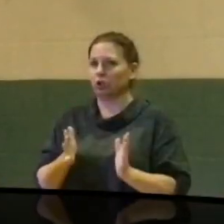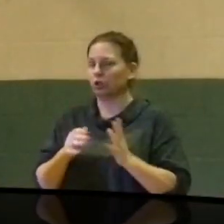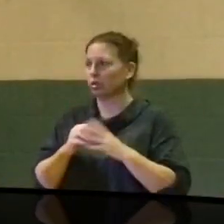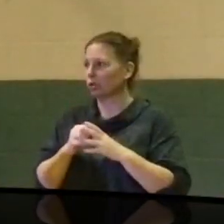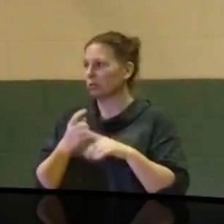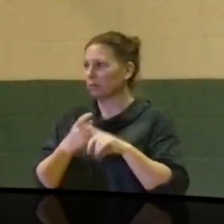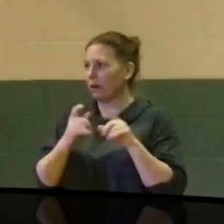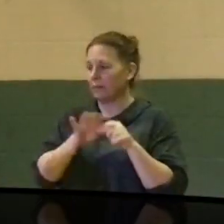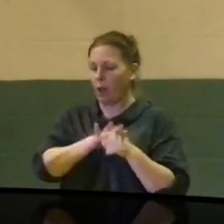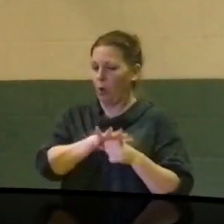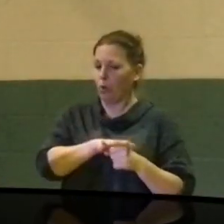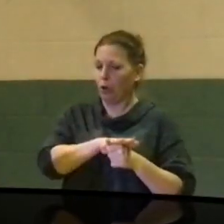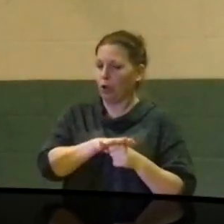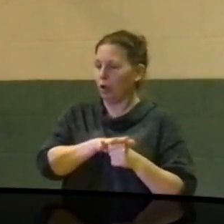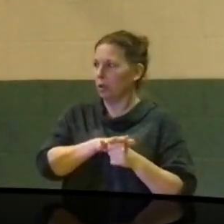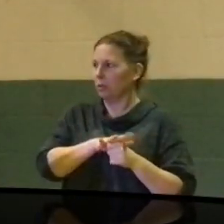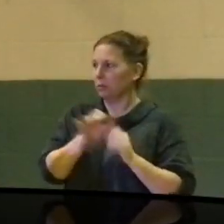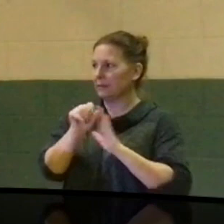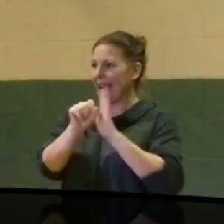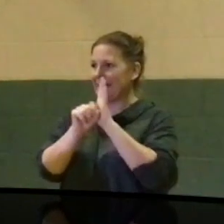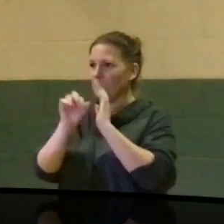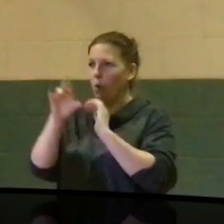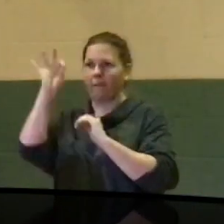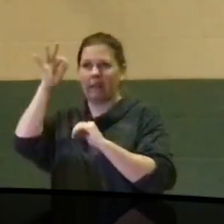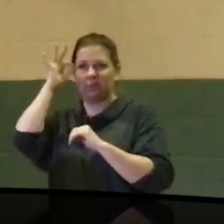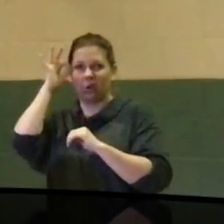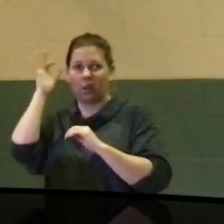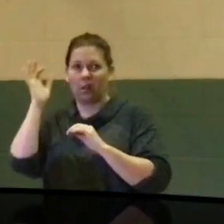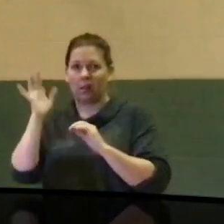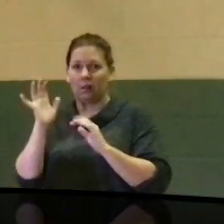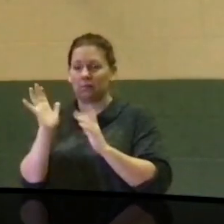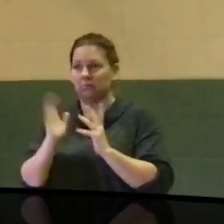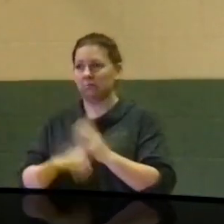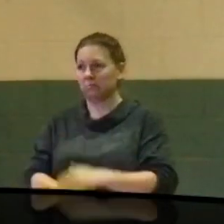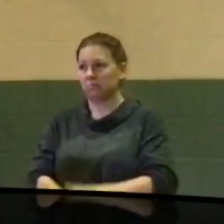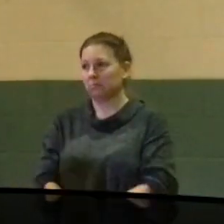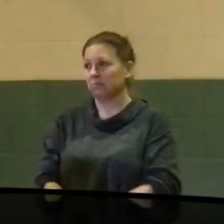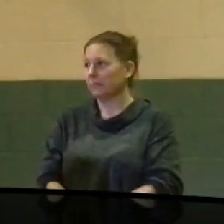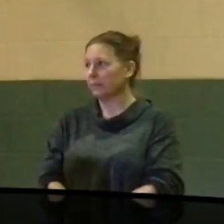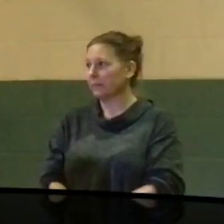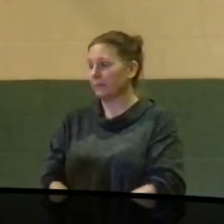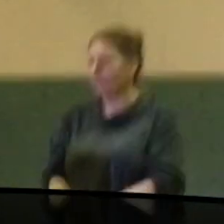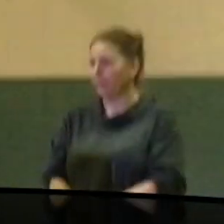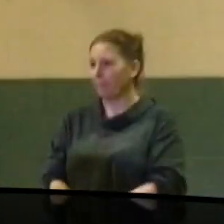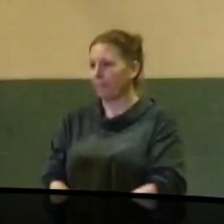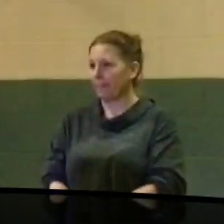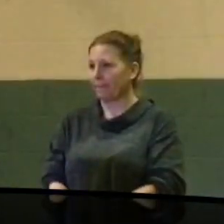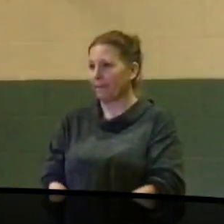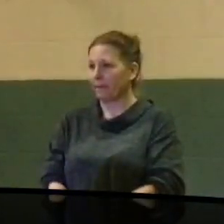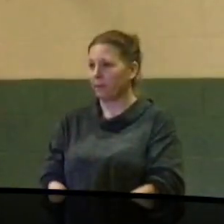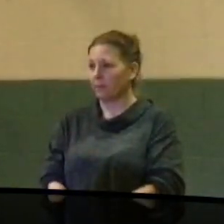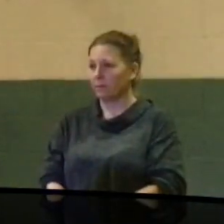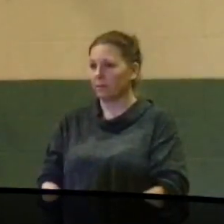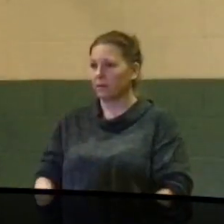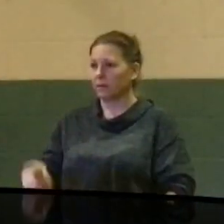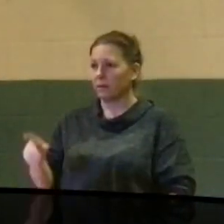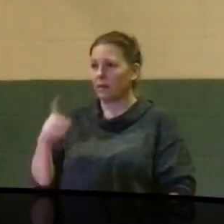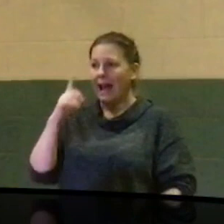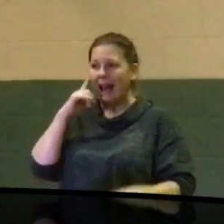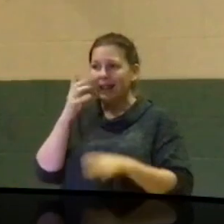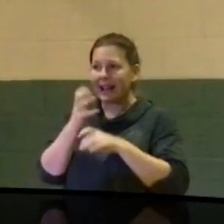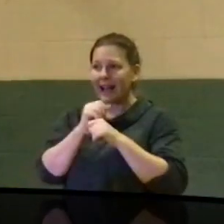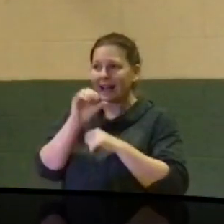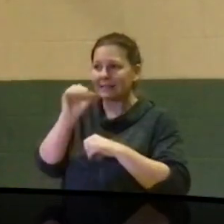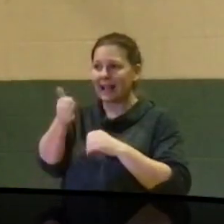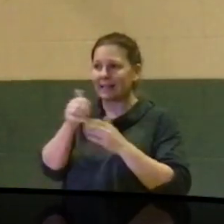local, state, or federal. Okay. I think I've gotten like